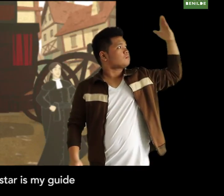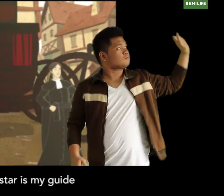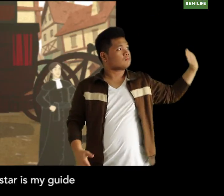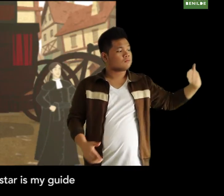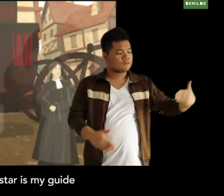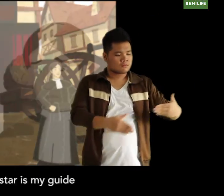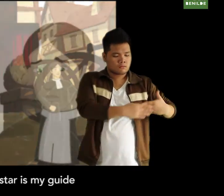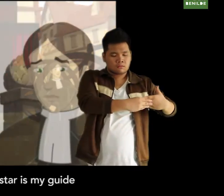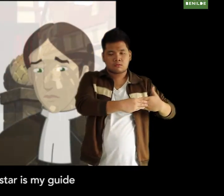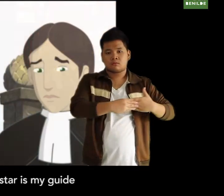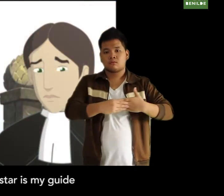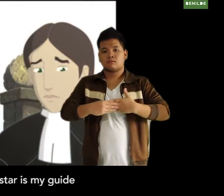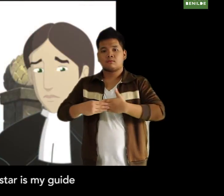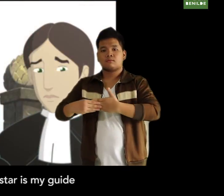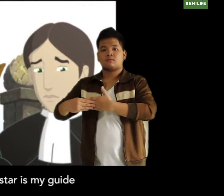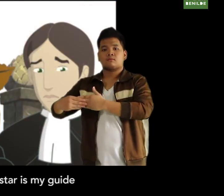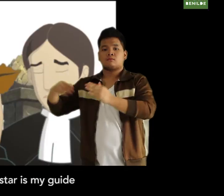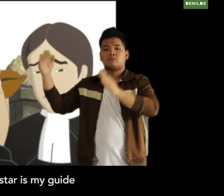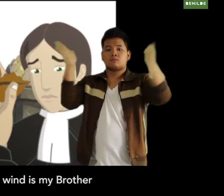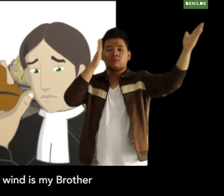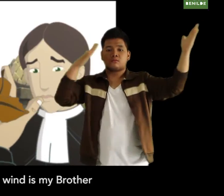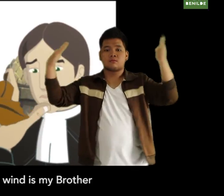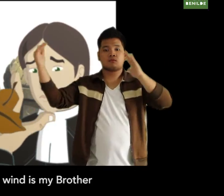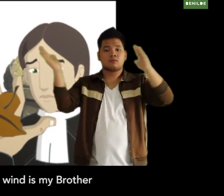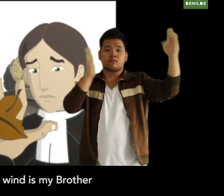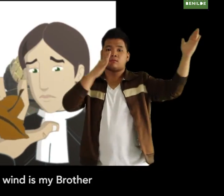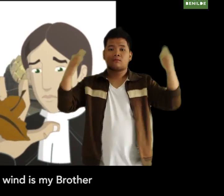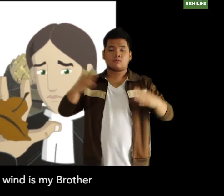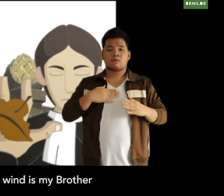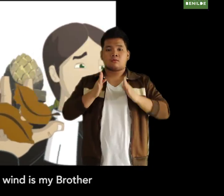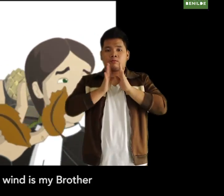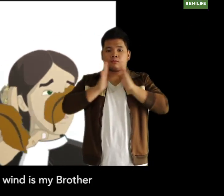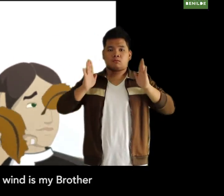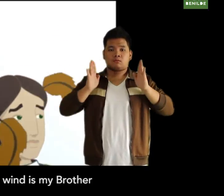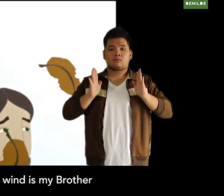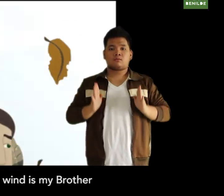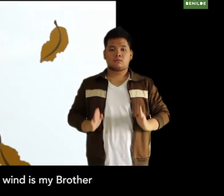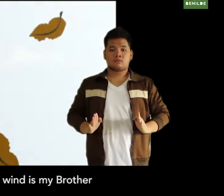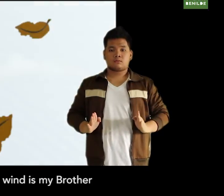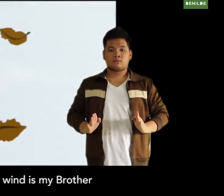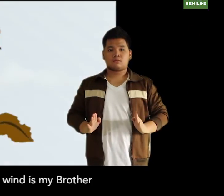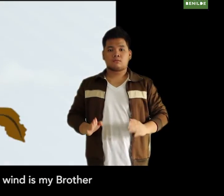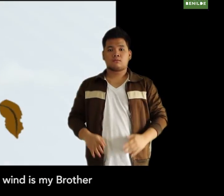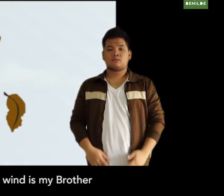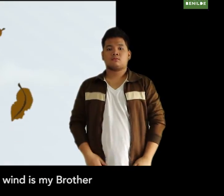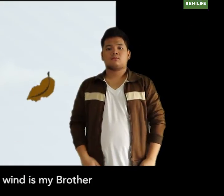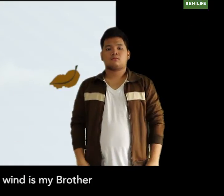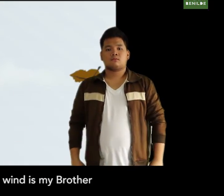star is my guide and the wind is my brother